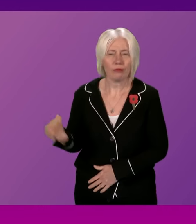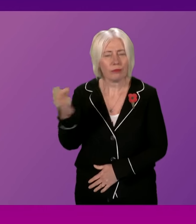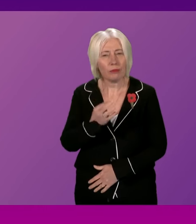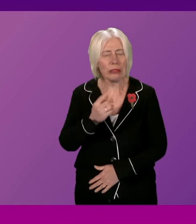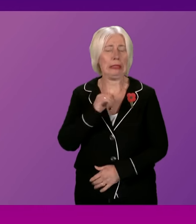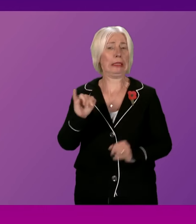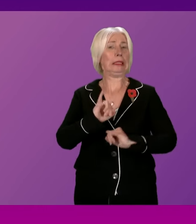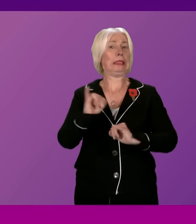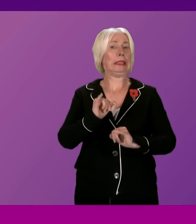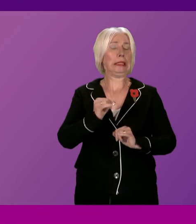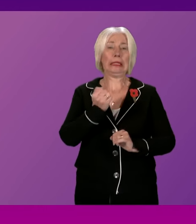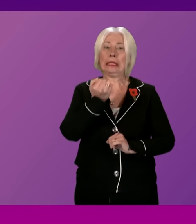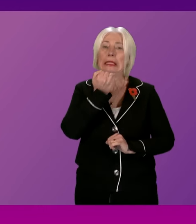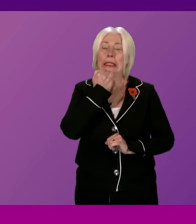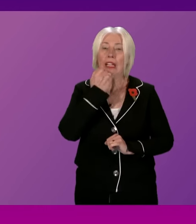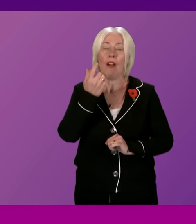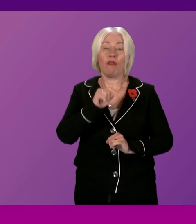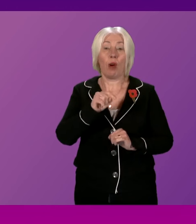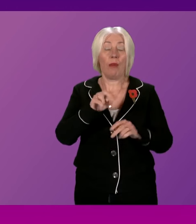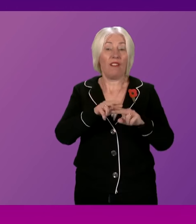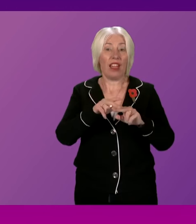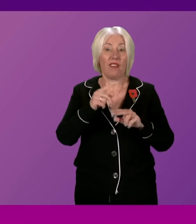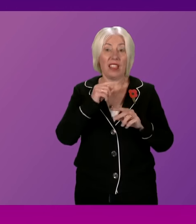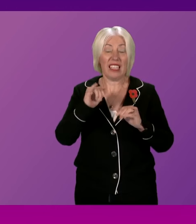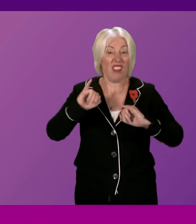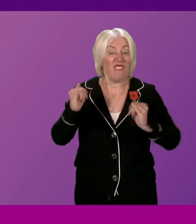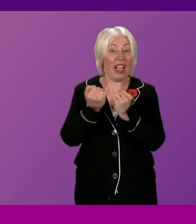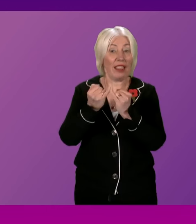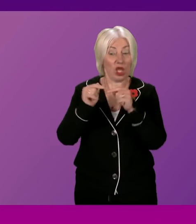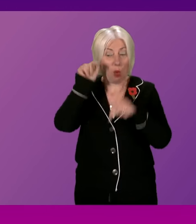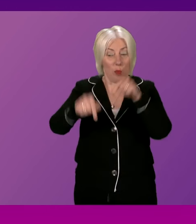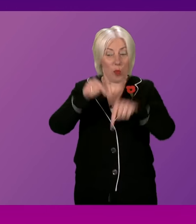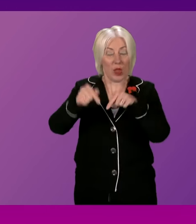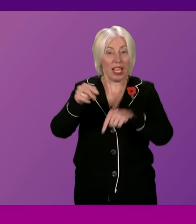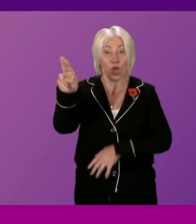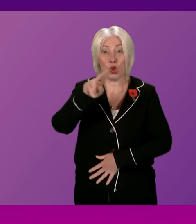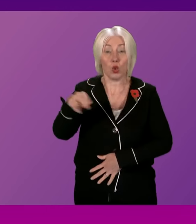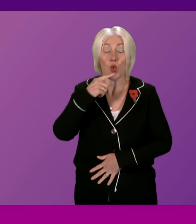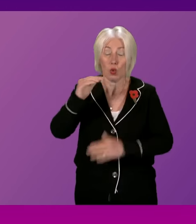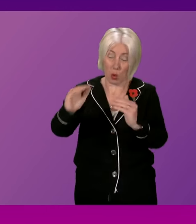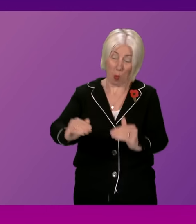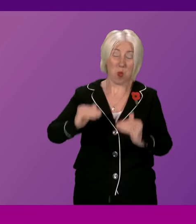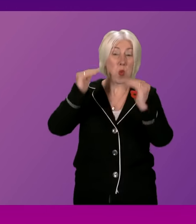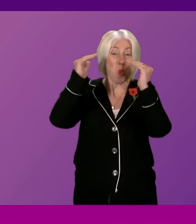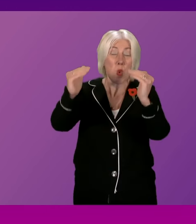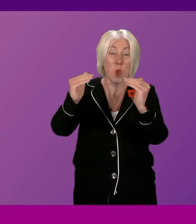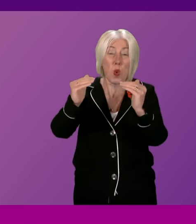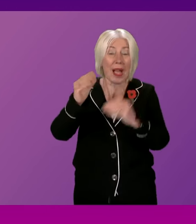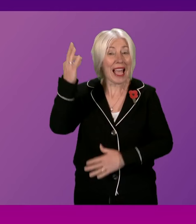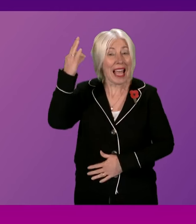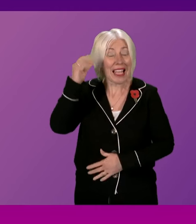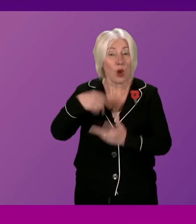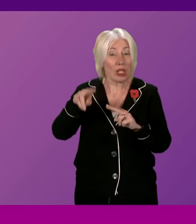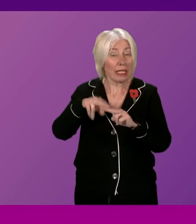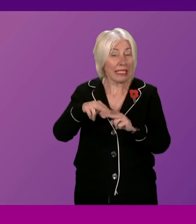alarming figures from Fife have shown that violence and bullying within our schools is at unprecedented levels. The local authority staff